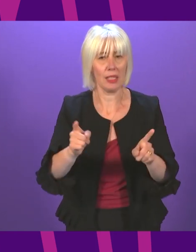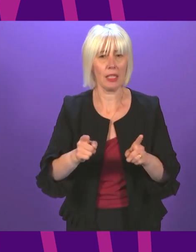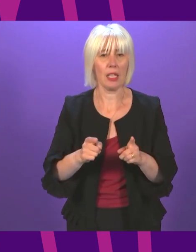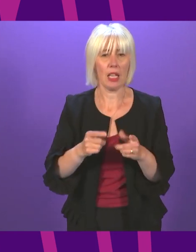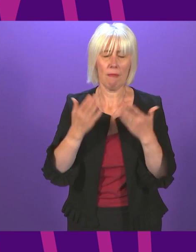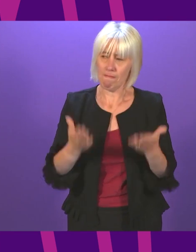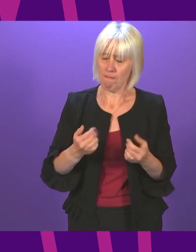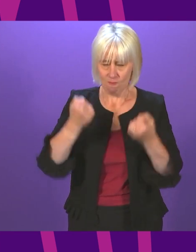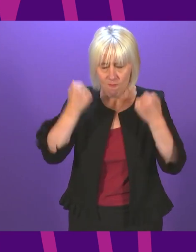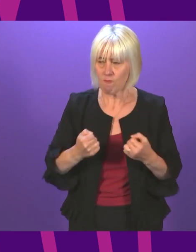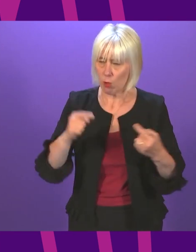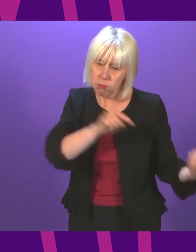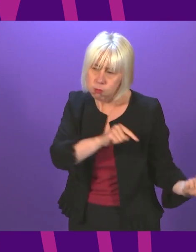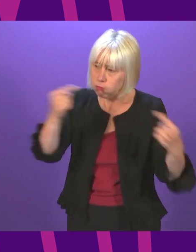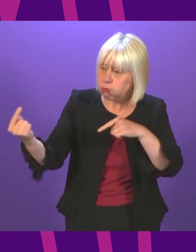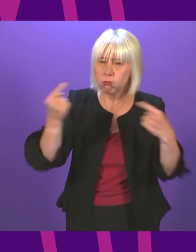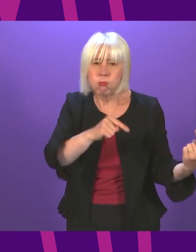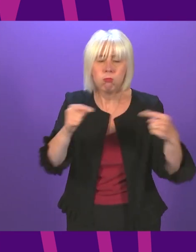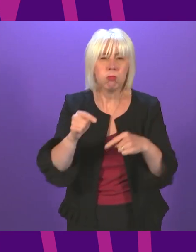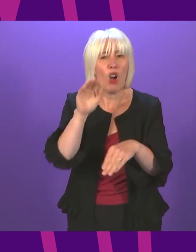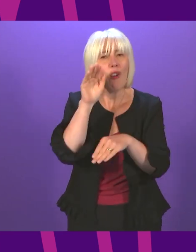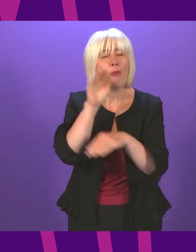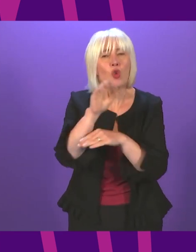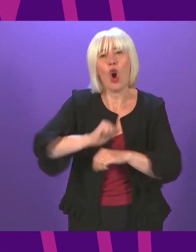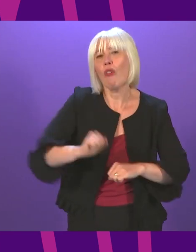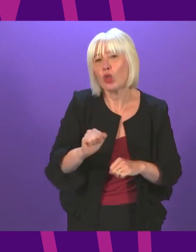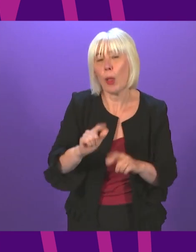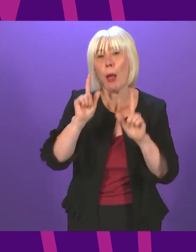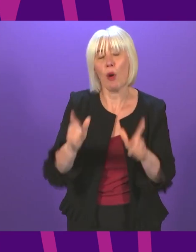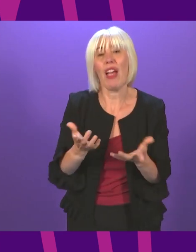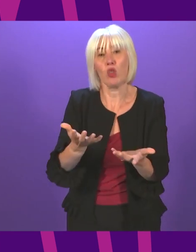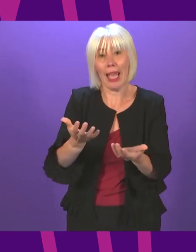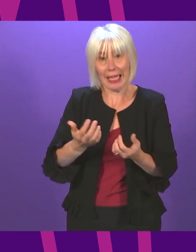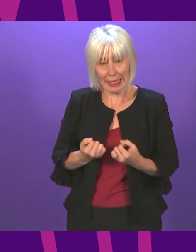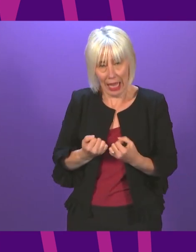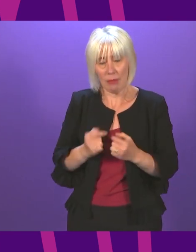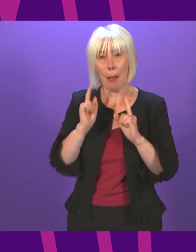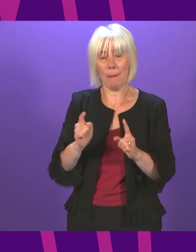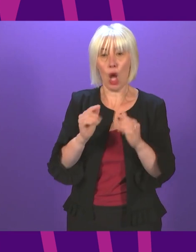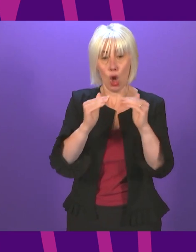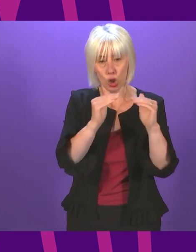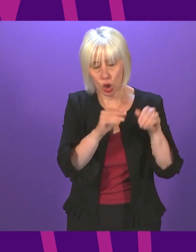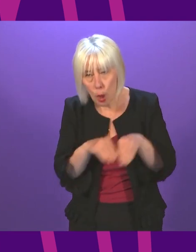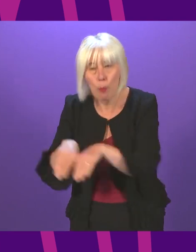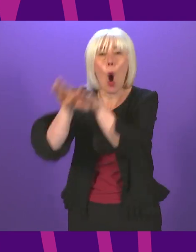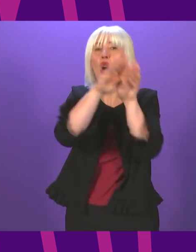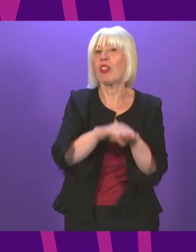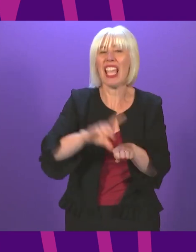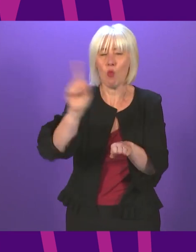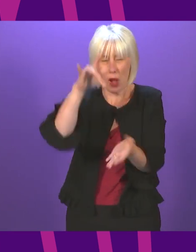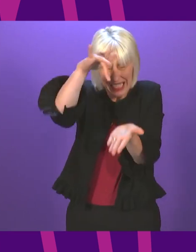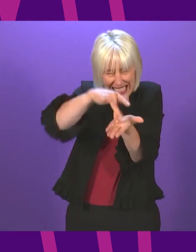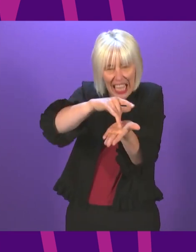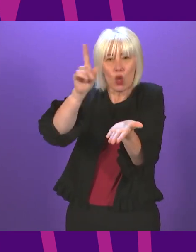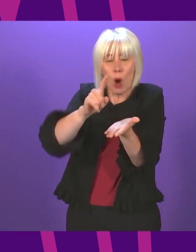that rigorous debate about the future of Scotland but let us accept that central tenet of democracy that it is the people of Scotland